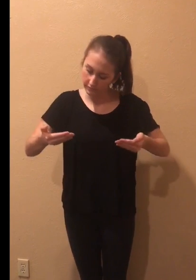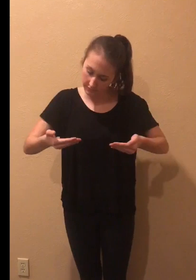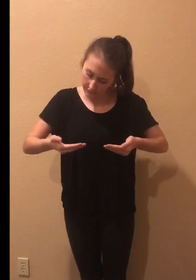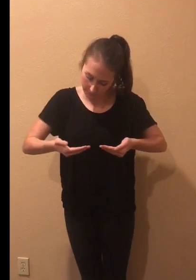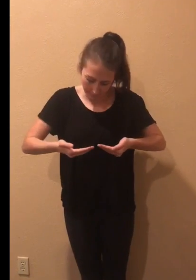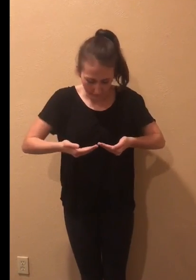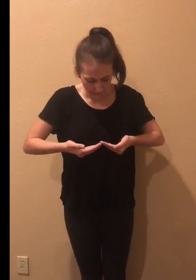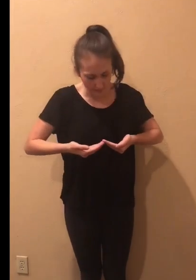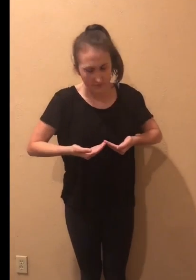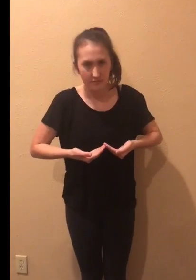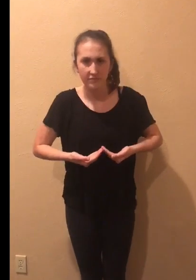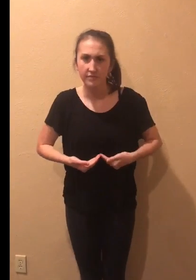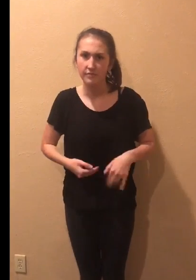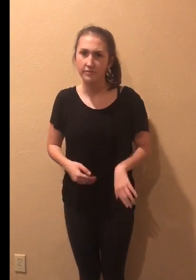obsessed with your legacy